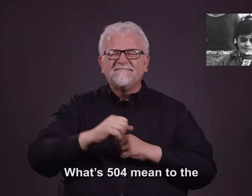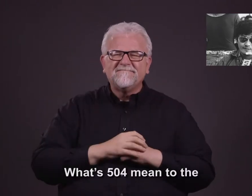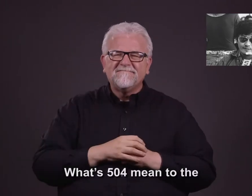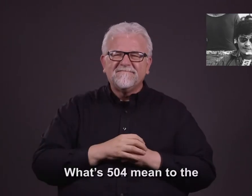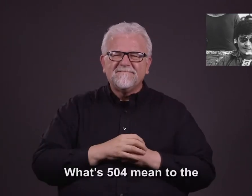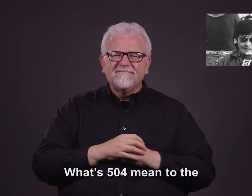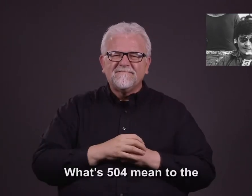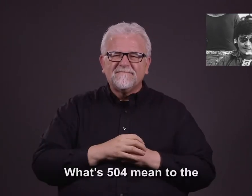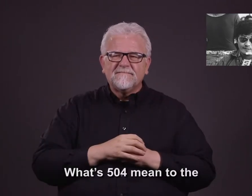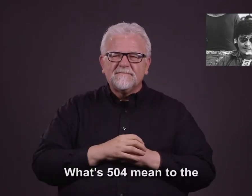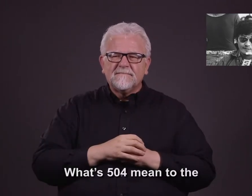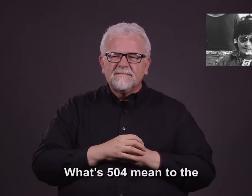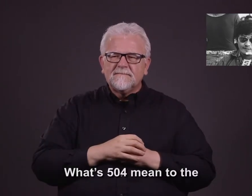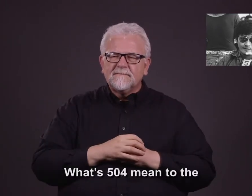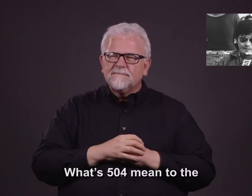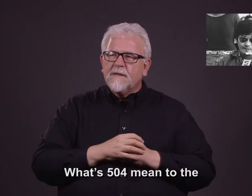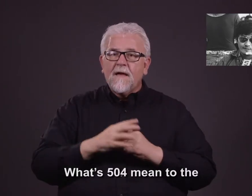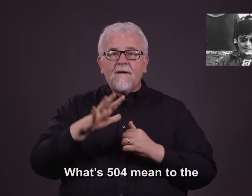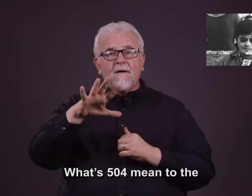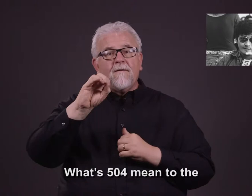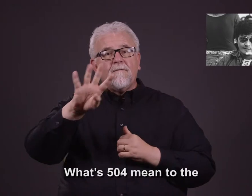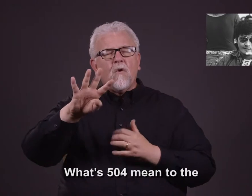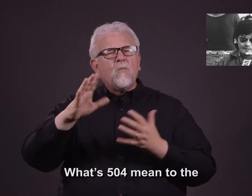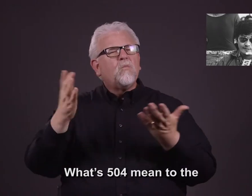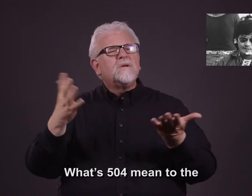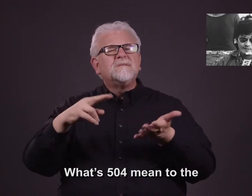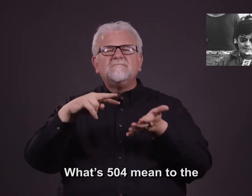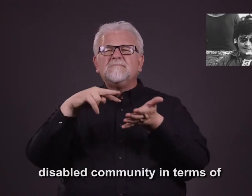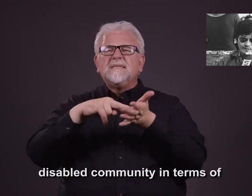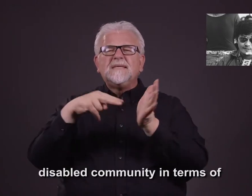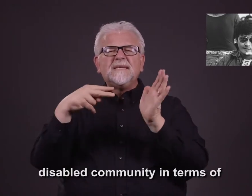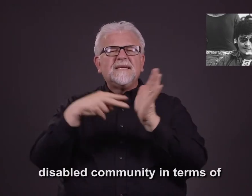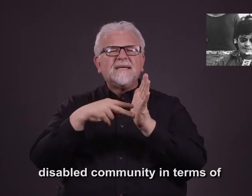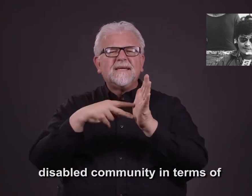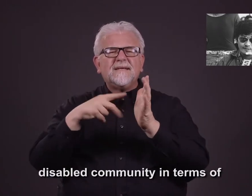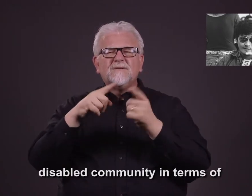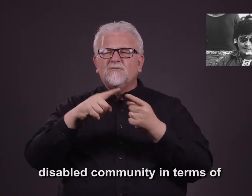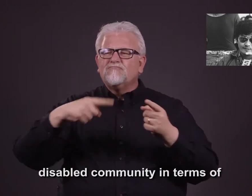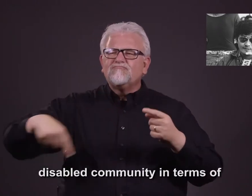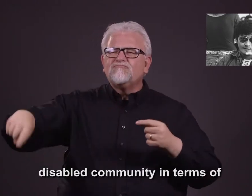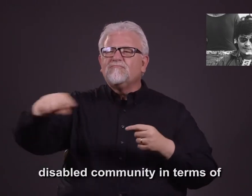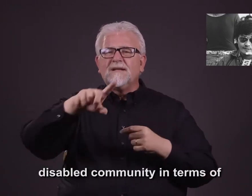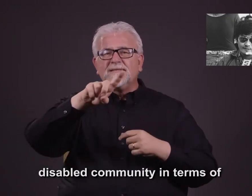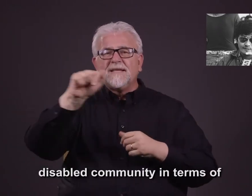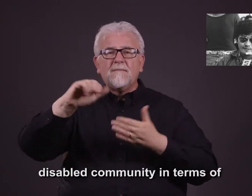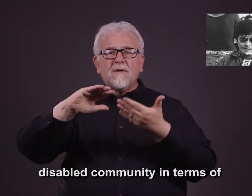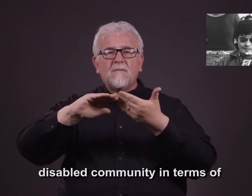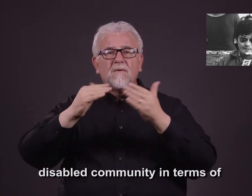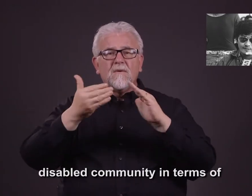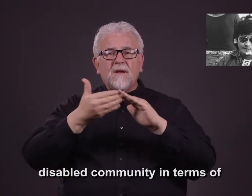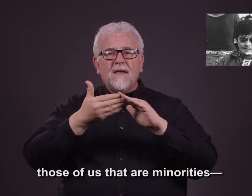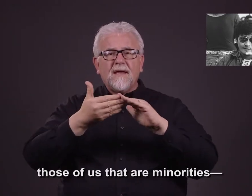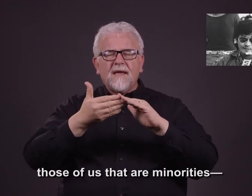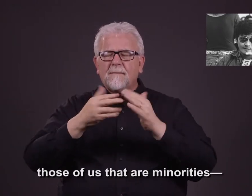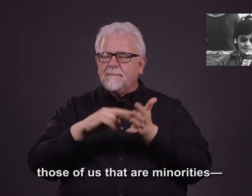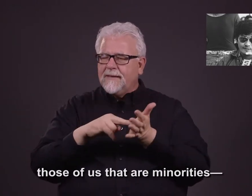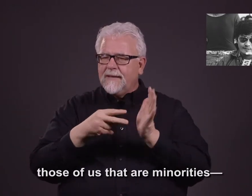What 504 means to the disabled community in terms of those of us that are